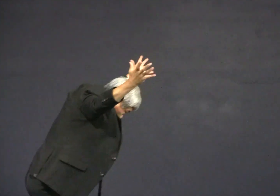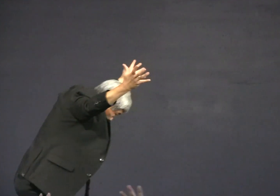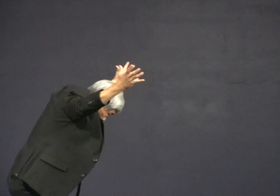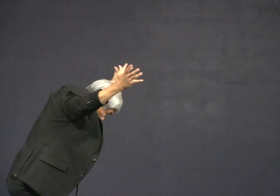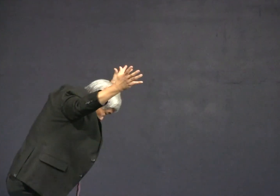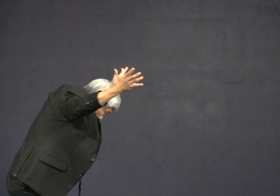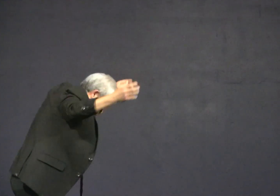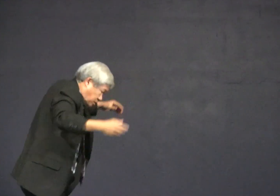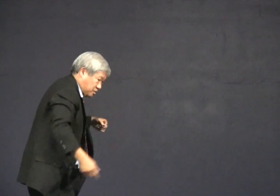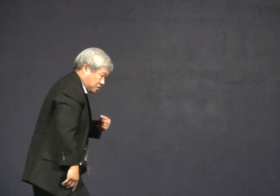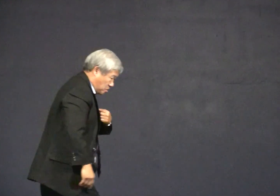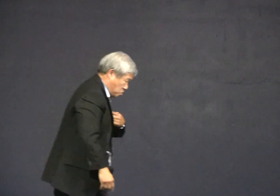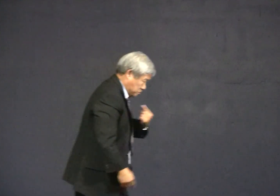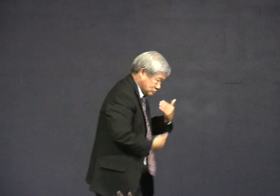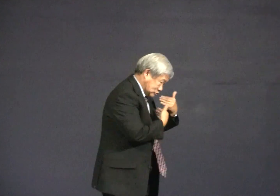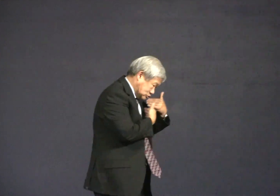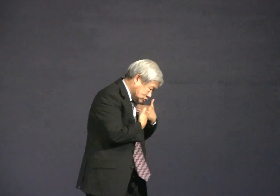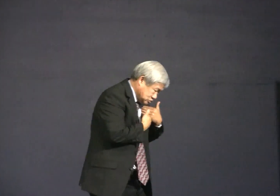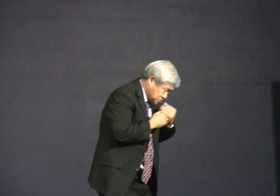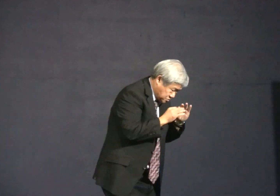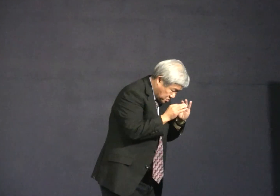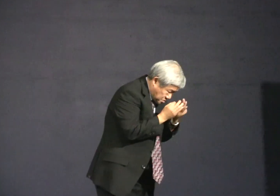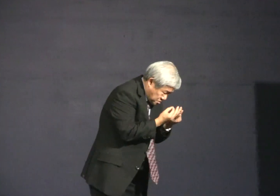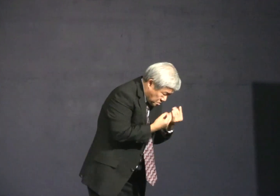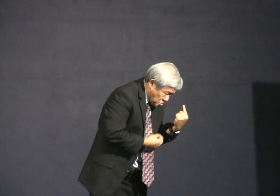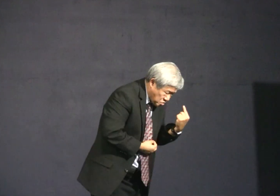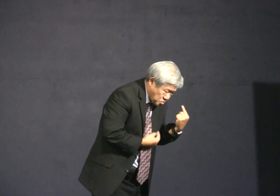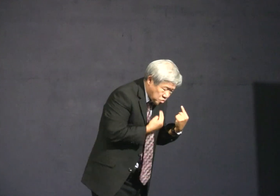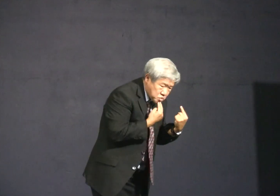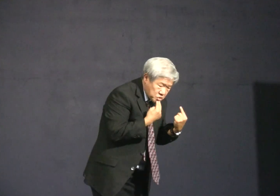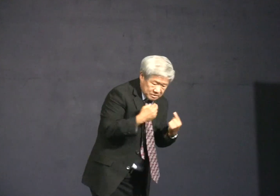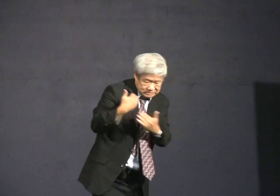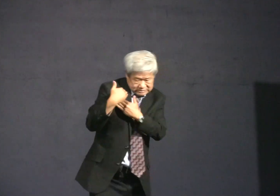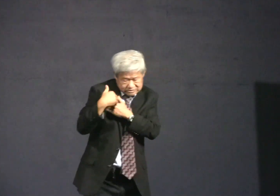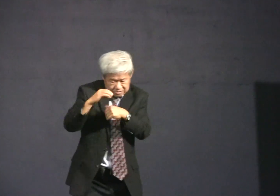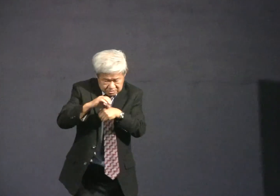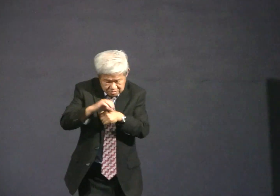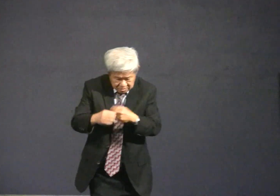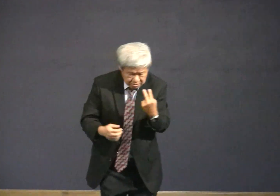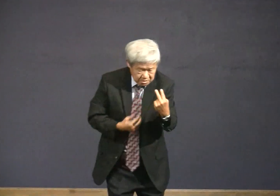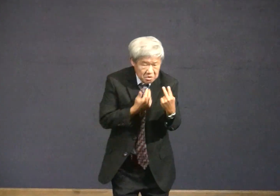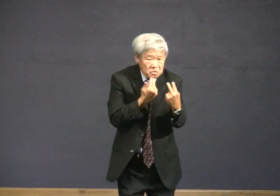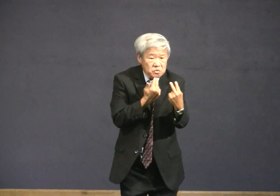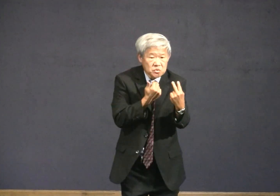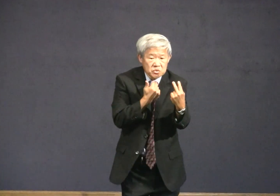I'm all in the world and I'm just one person.